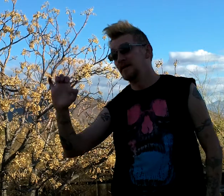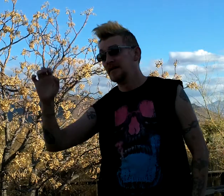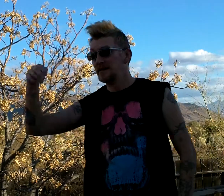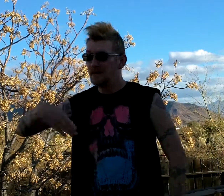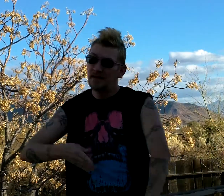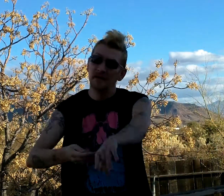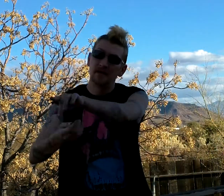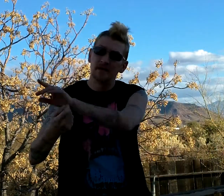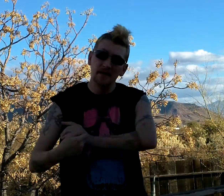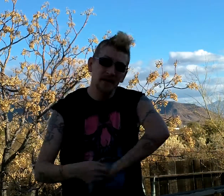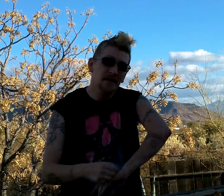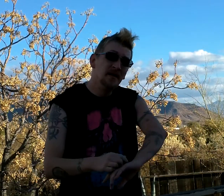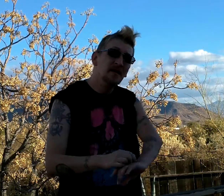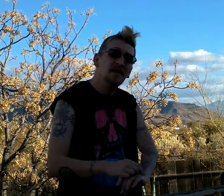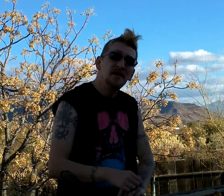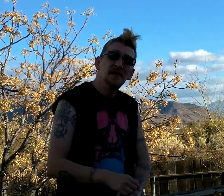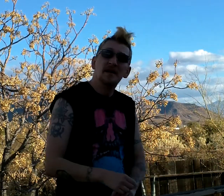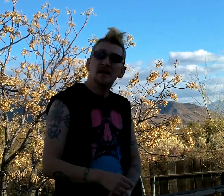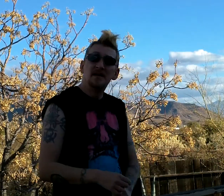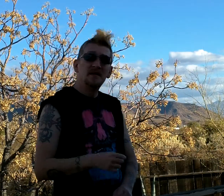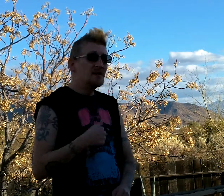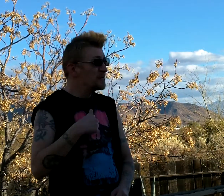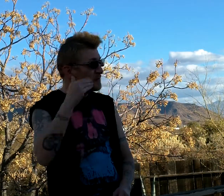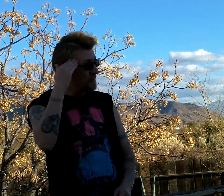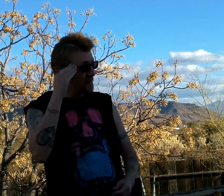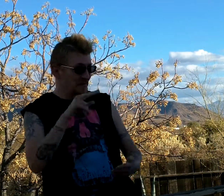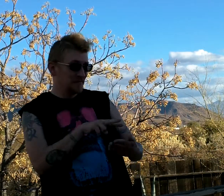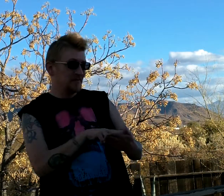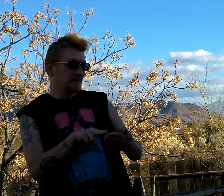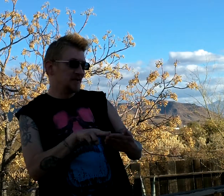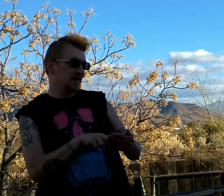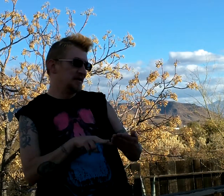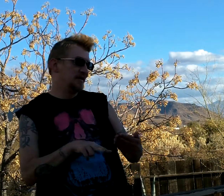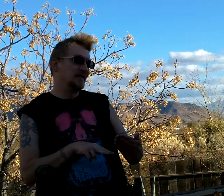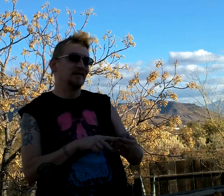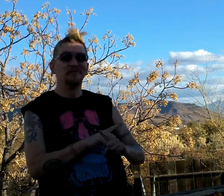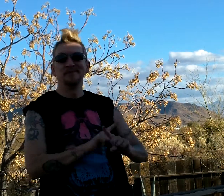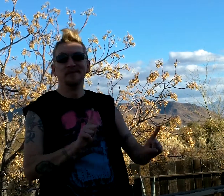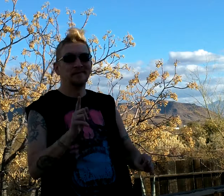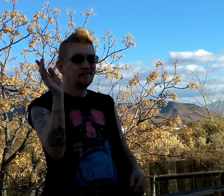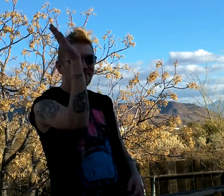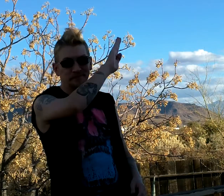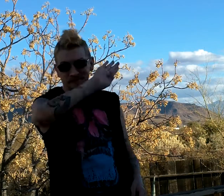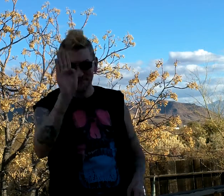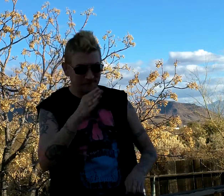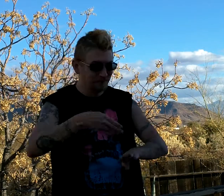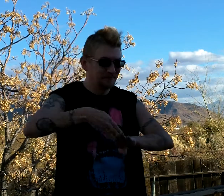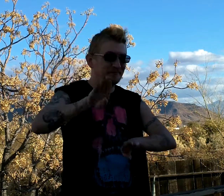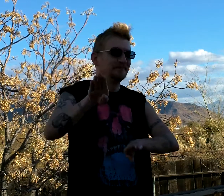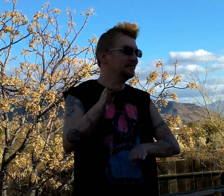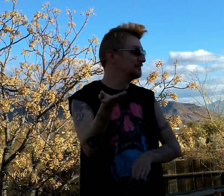Stephanie, I know you agree, but never reply,